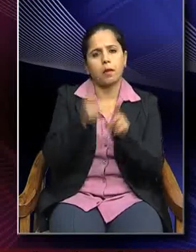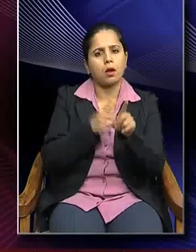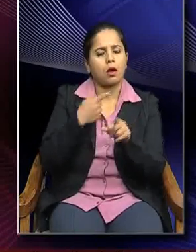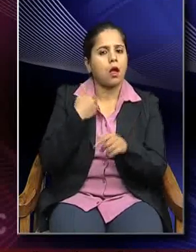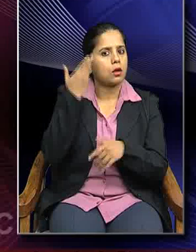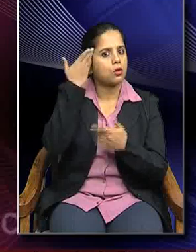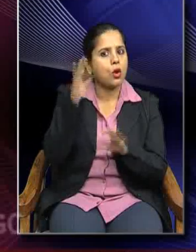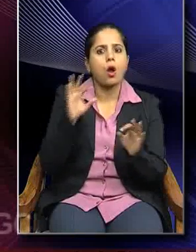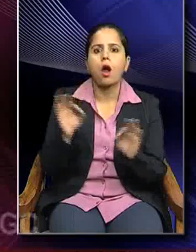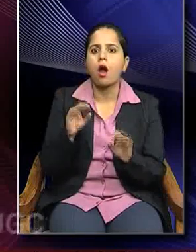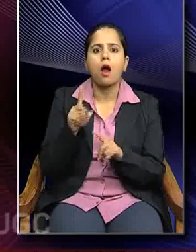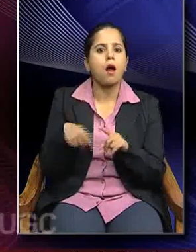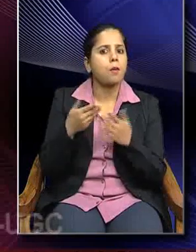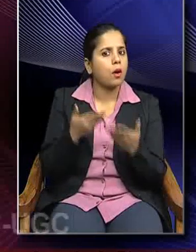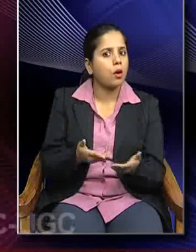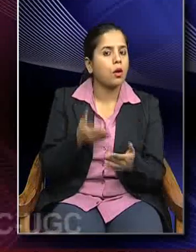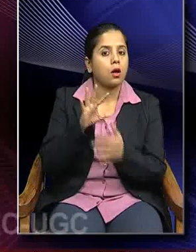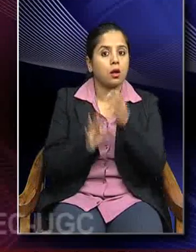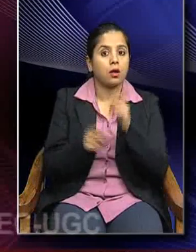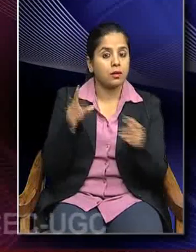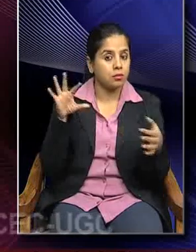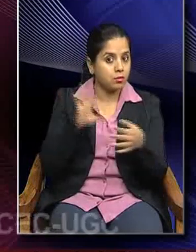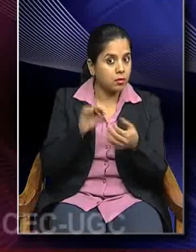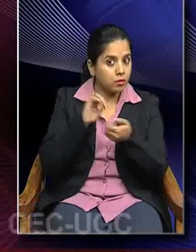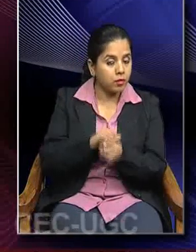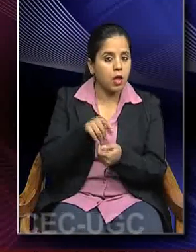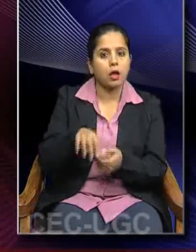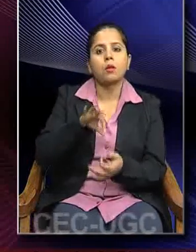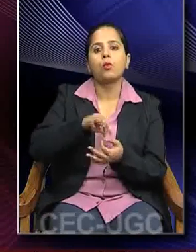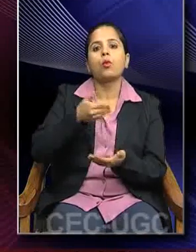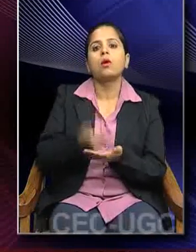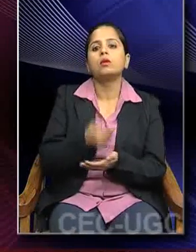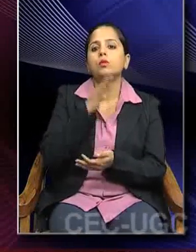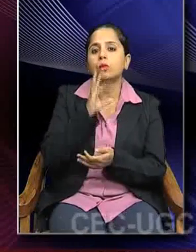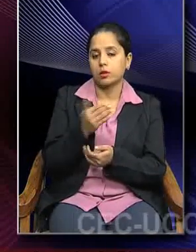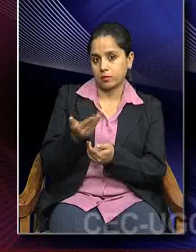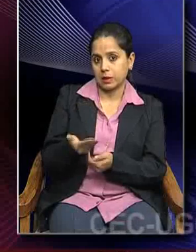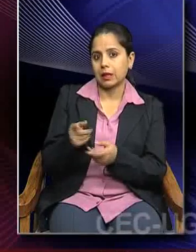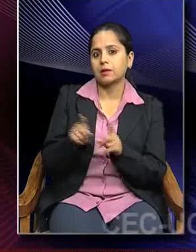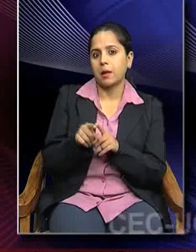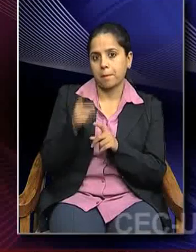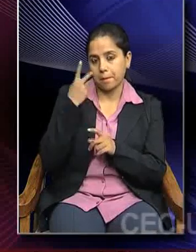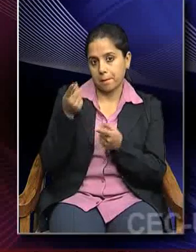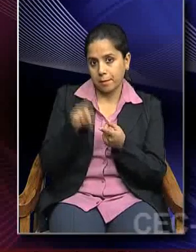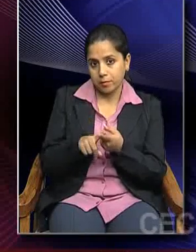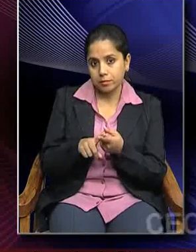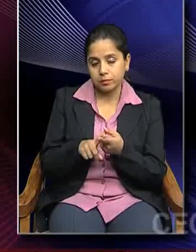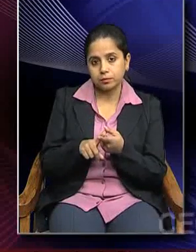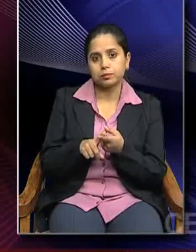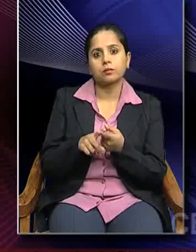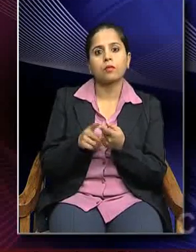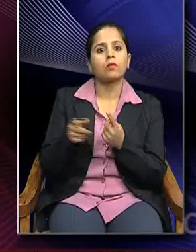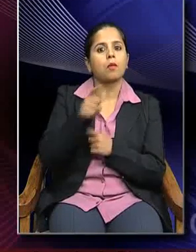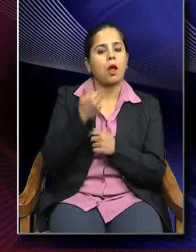not know about it and the association of the place with Buddhism is something which got